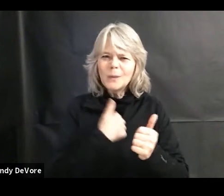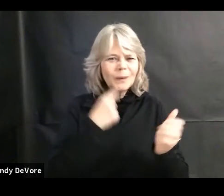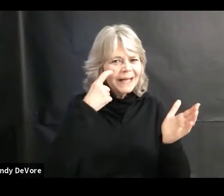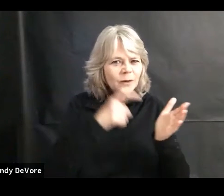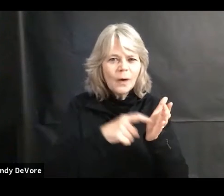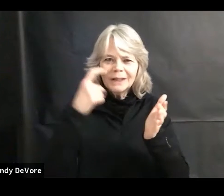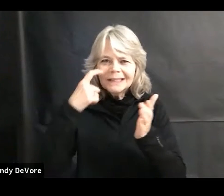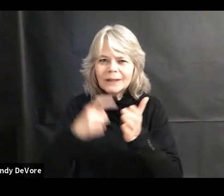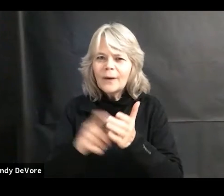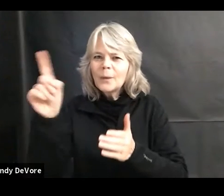our lives.